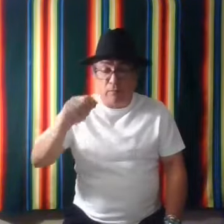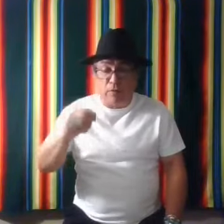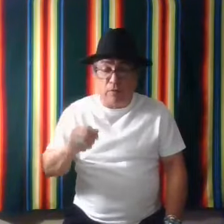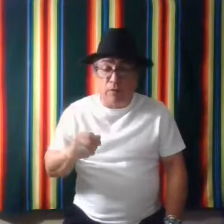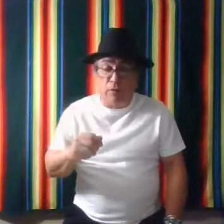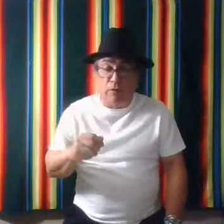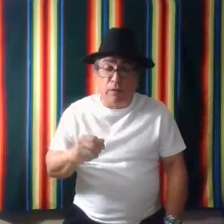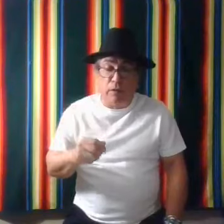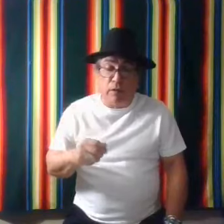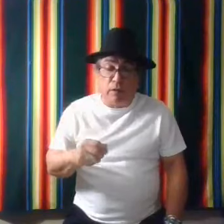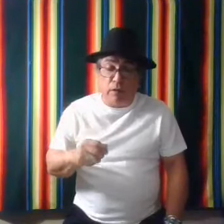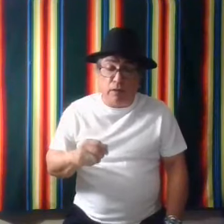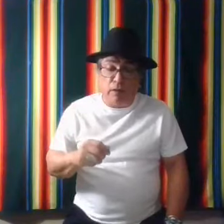Or, um,